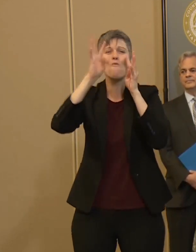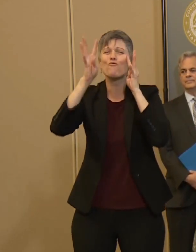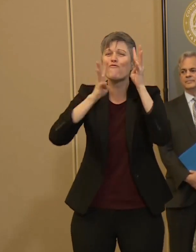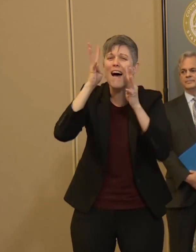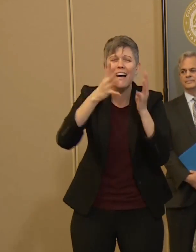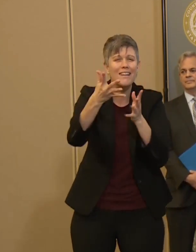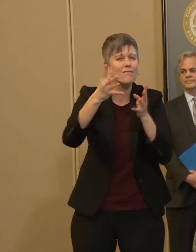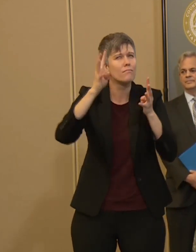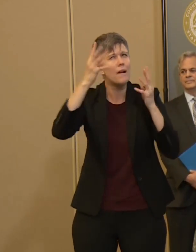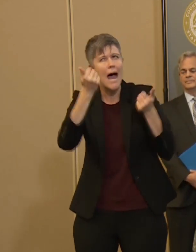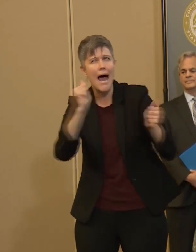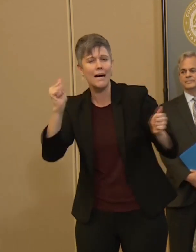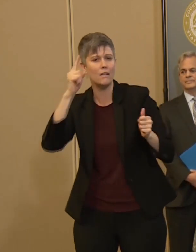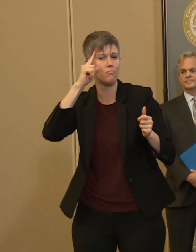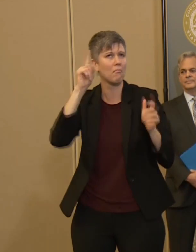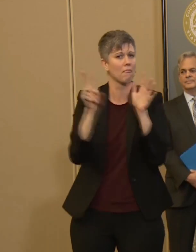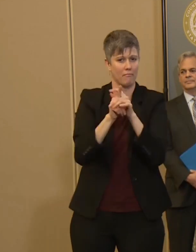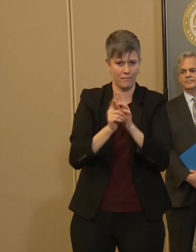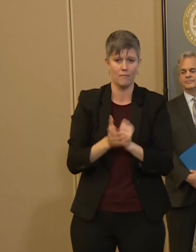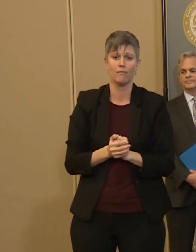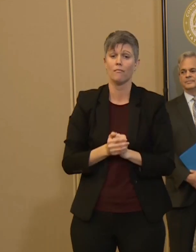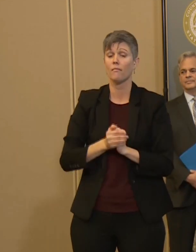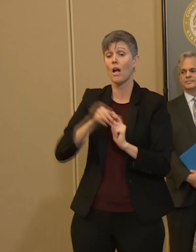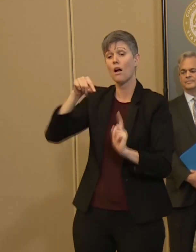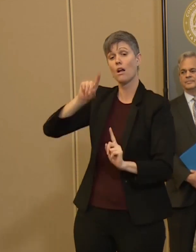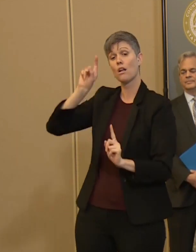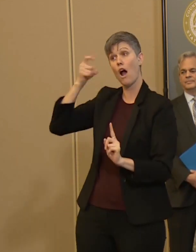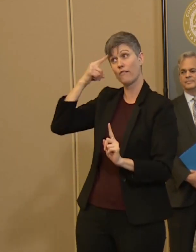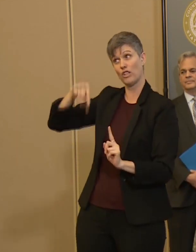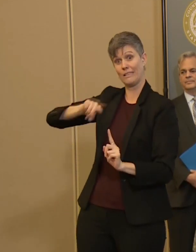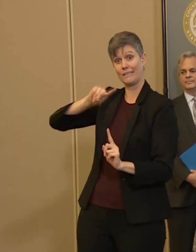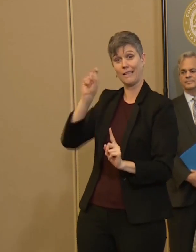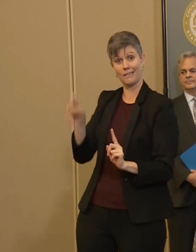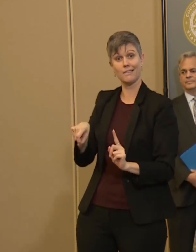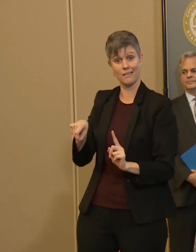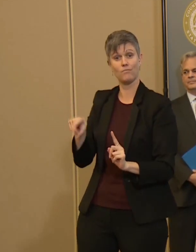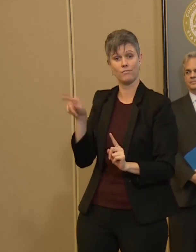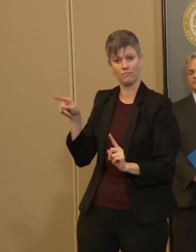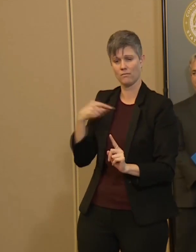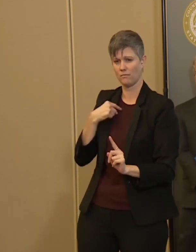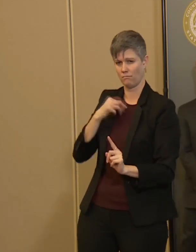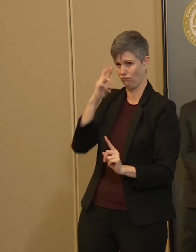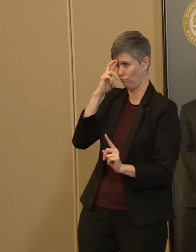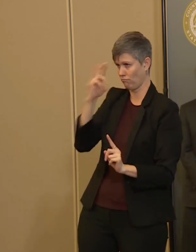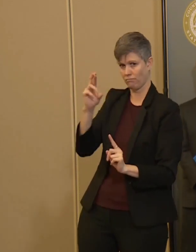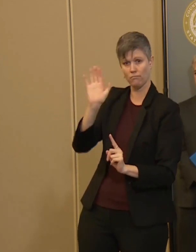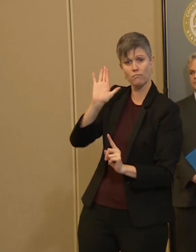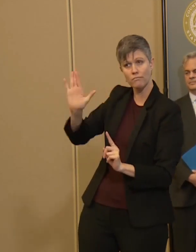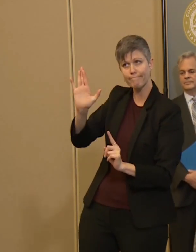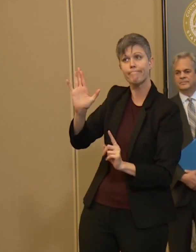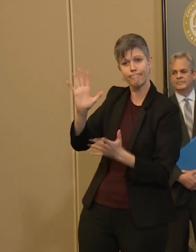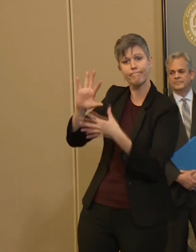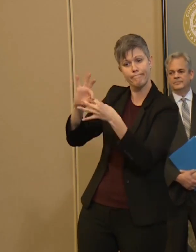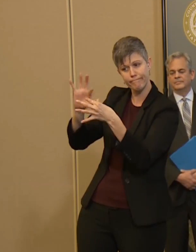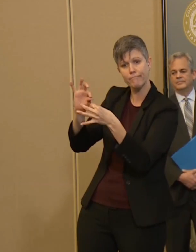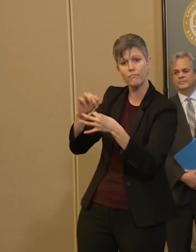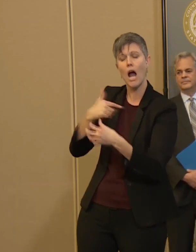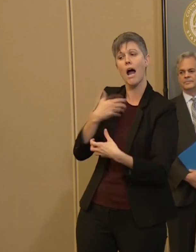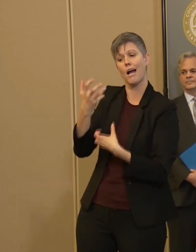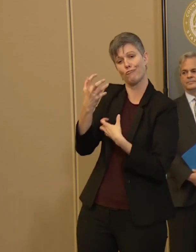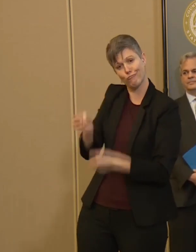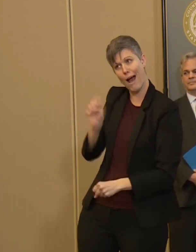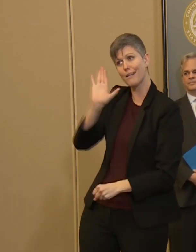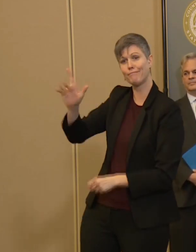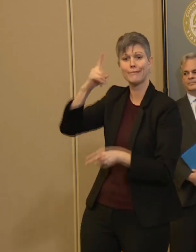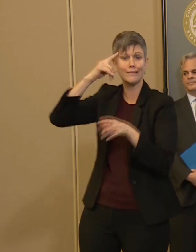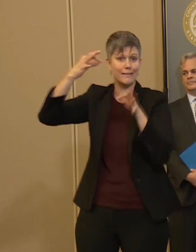And I want to say to the governor of the state of Texas, I respect you and I trust the decisions that you're